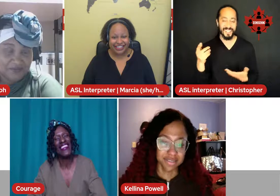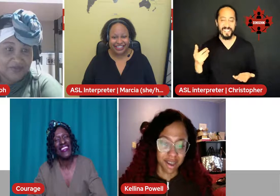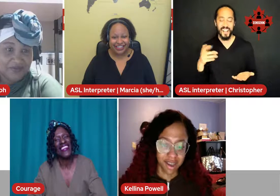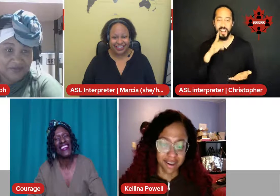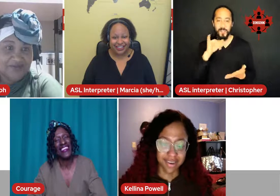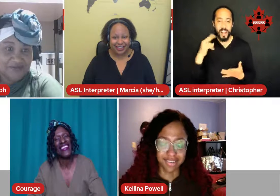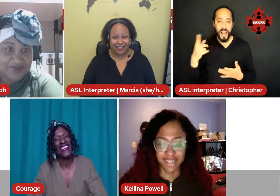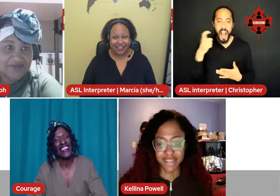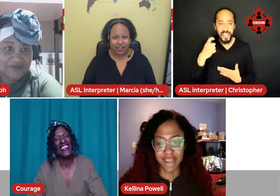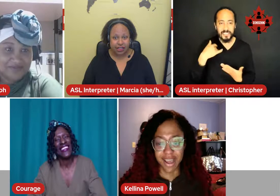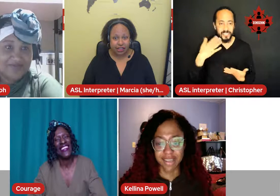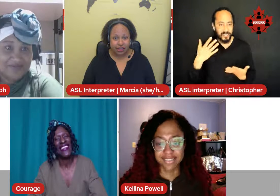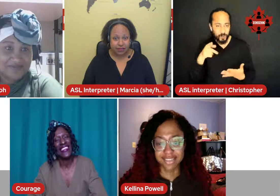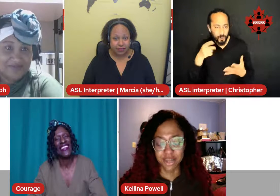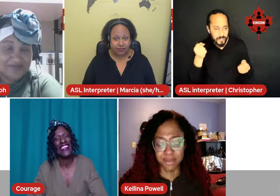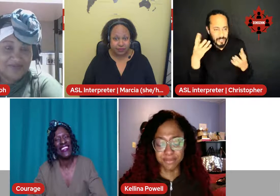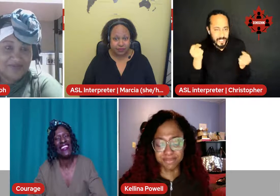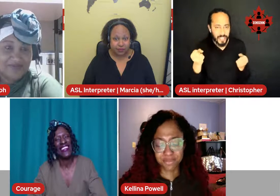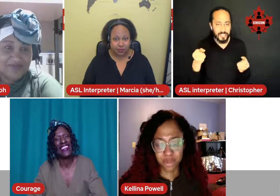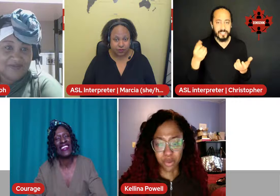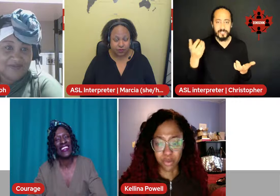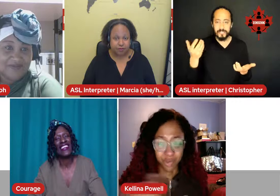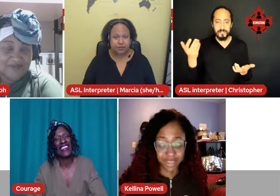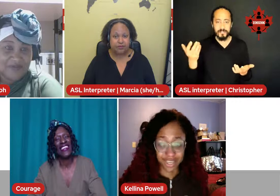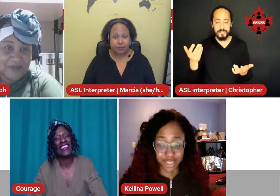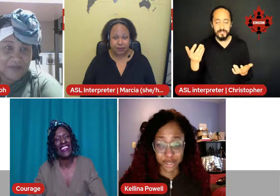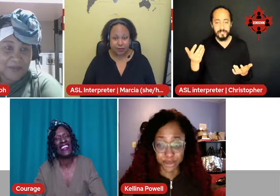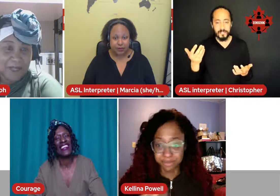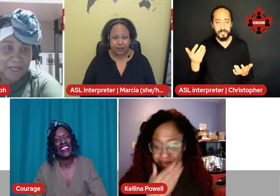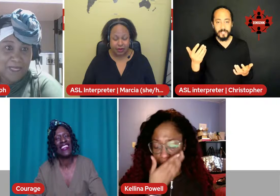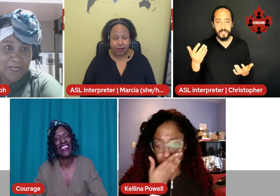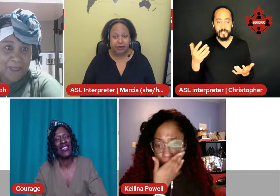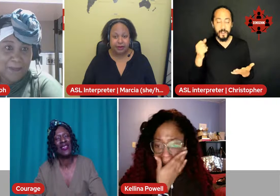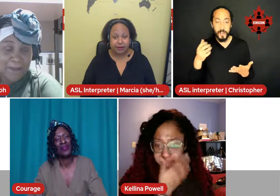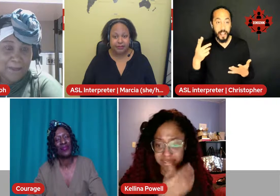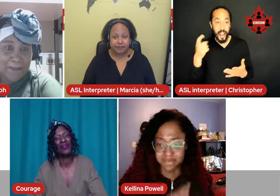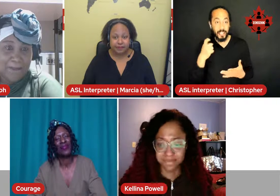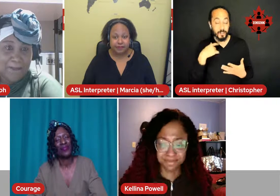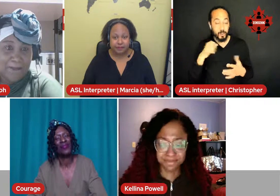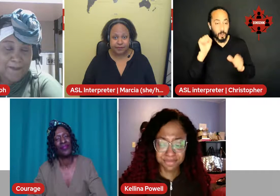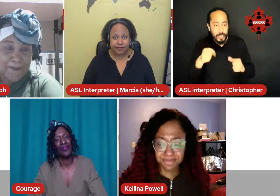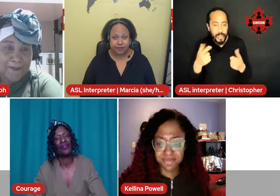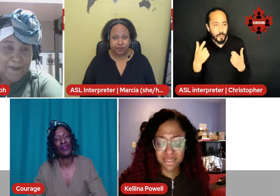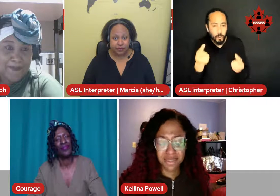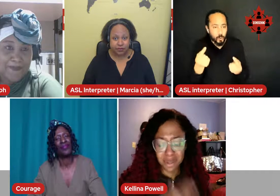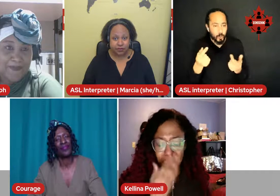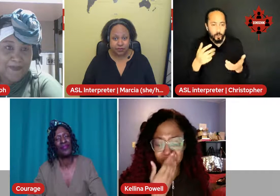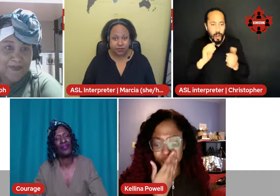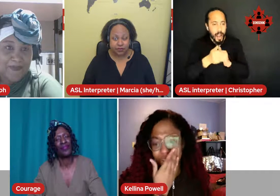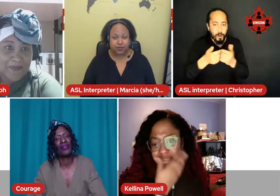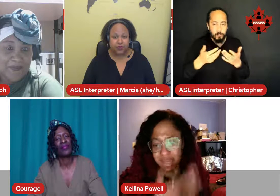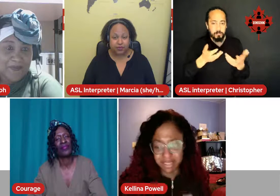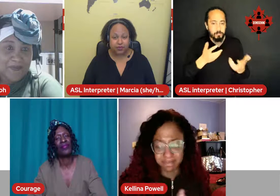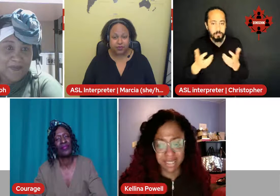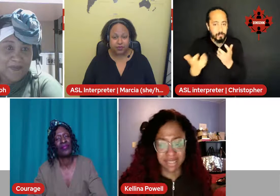to sign. They asked, um, what can they do? And it just sucks because,